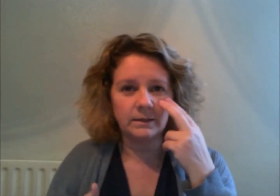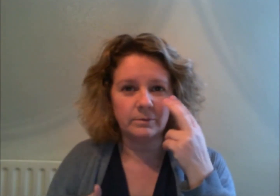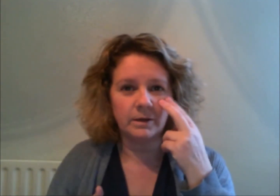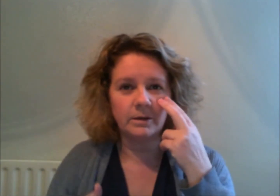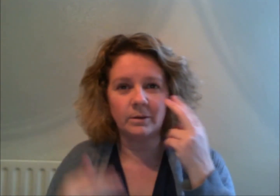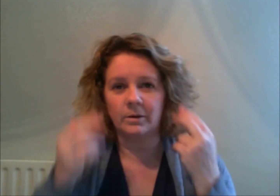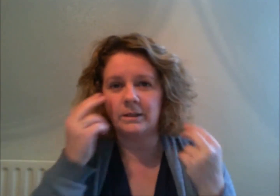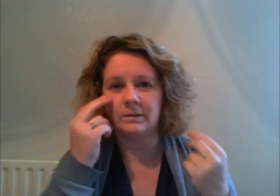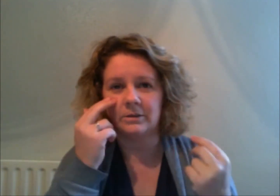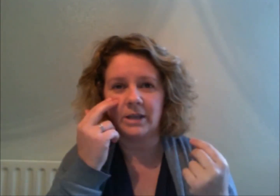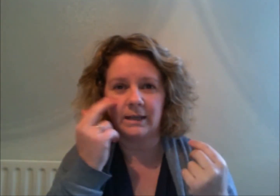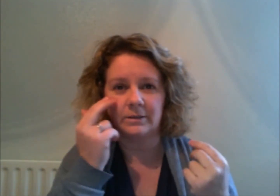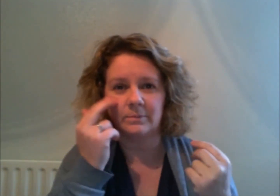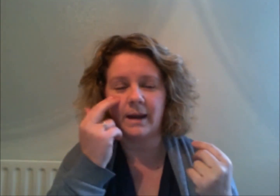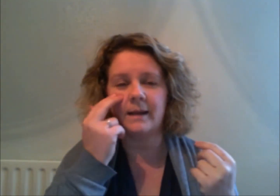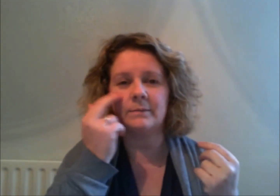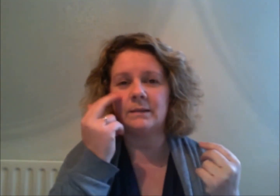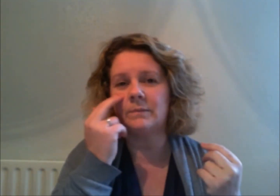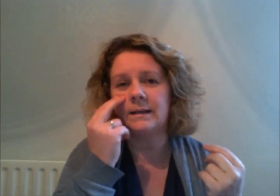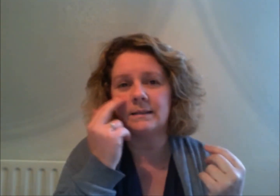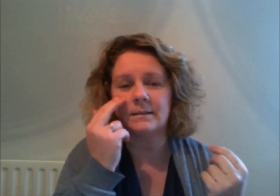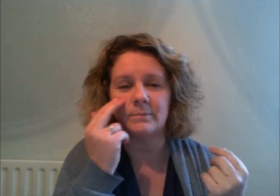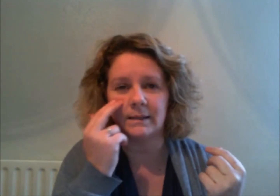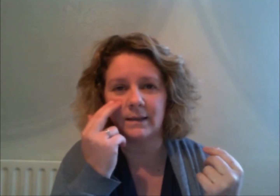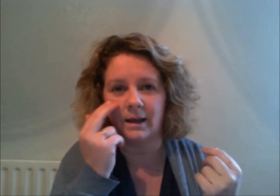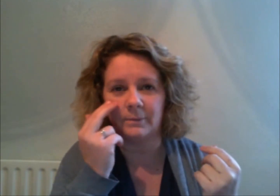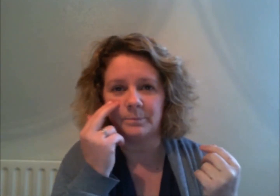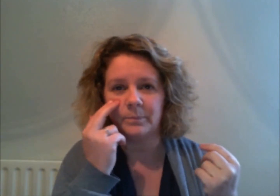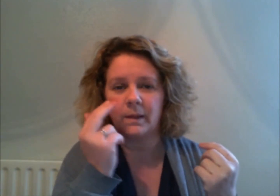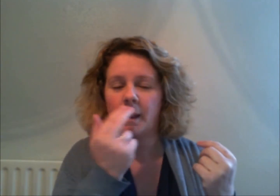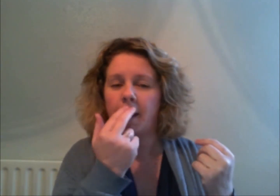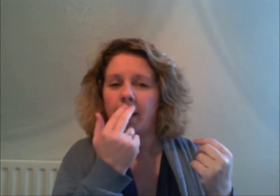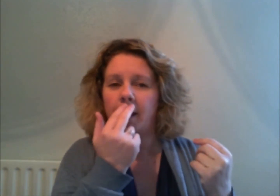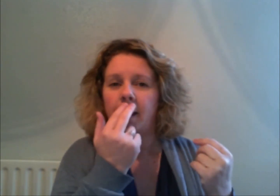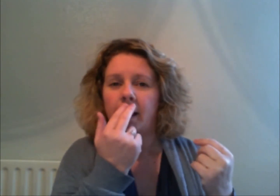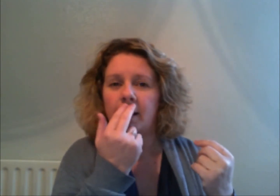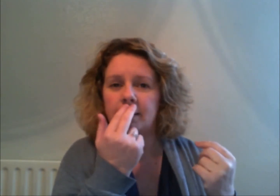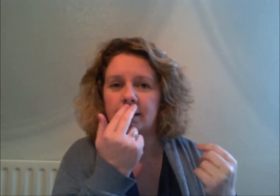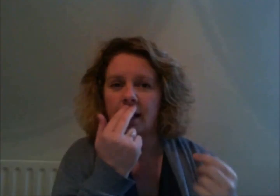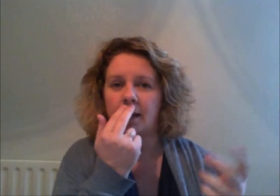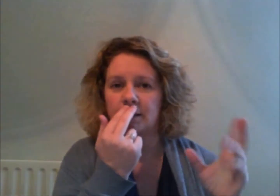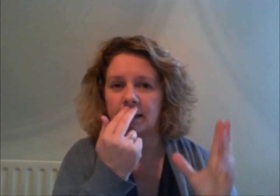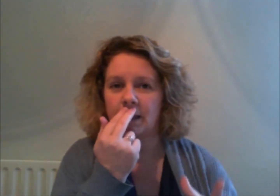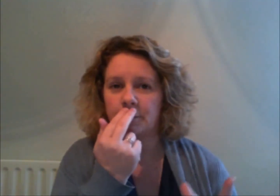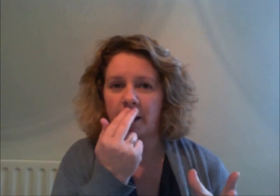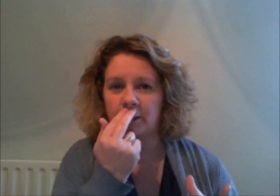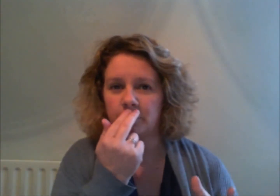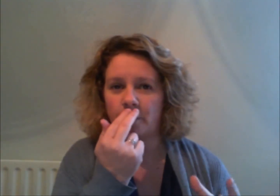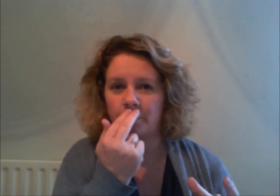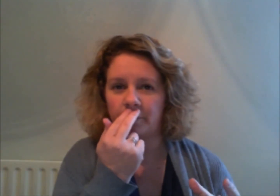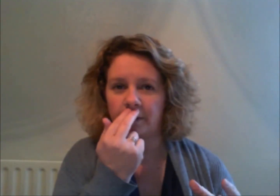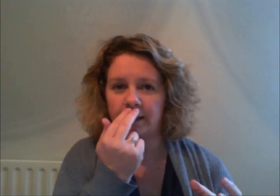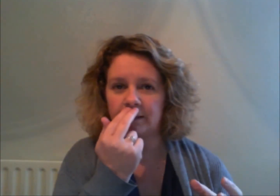through or you can change around it really doesn't matter under the nose so that's back to one point